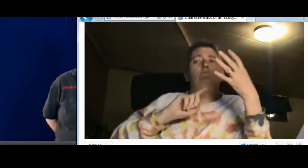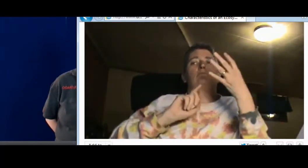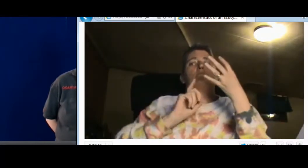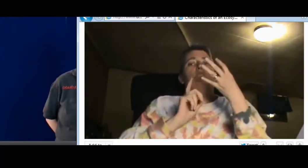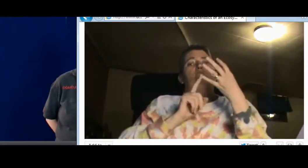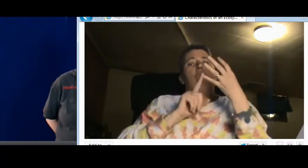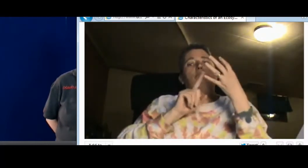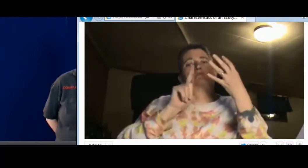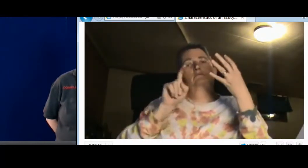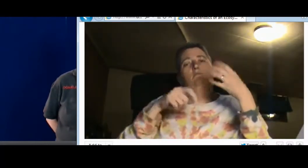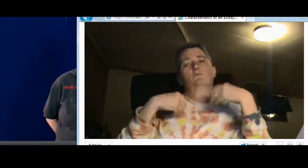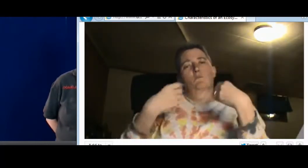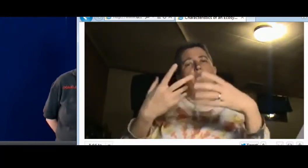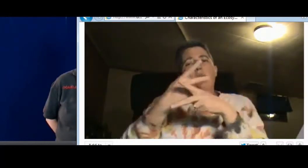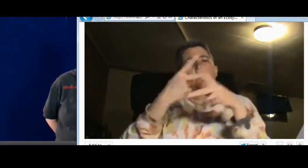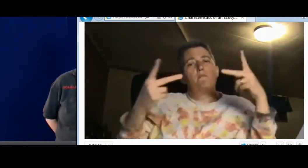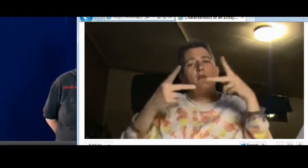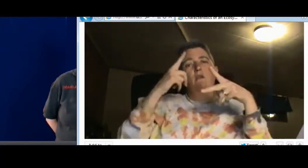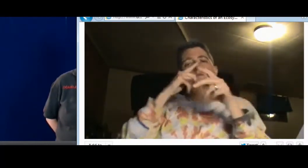hide, to be safe.